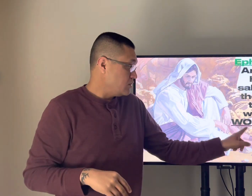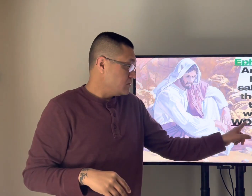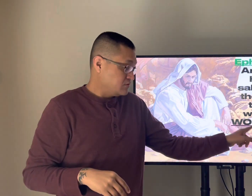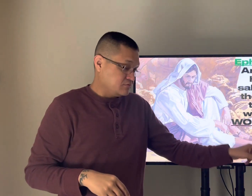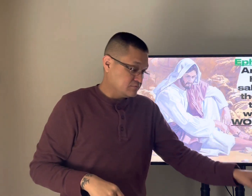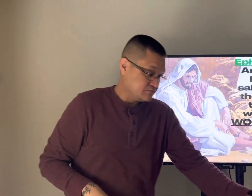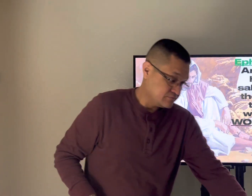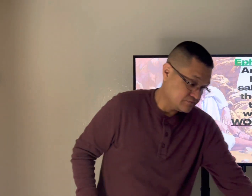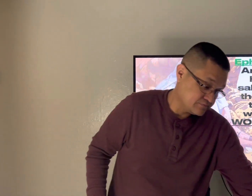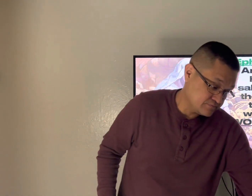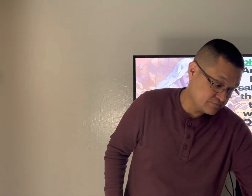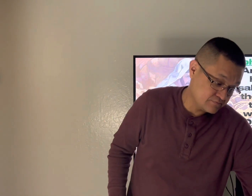god